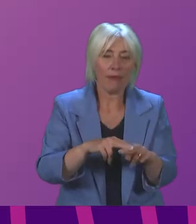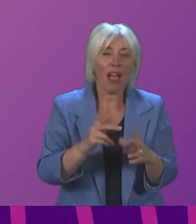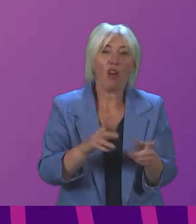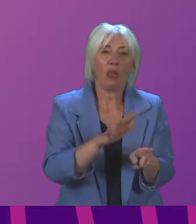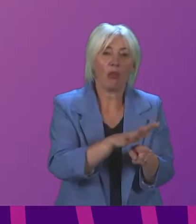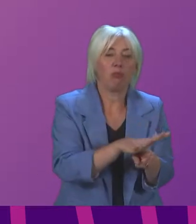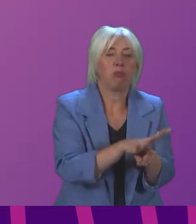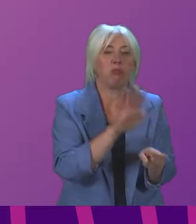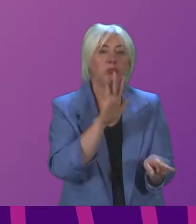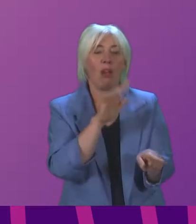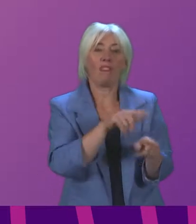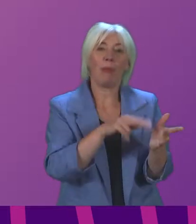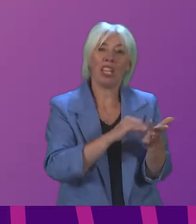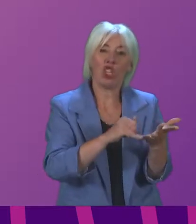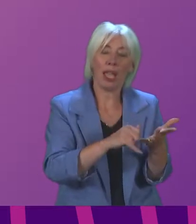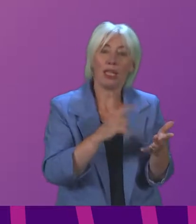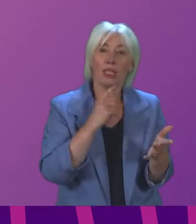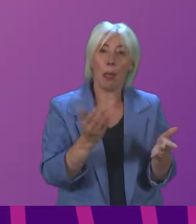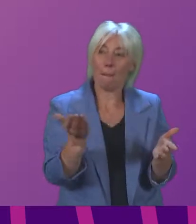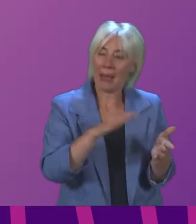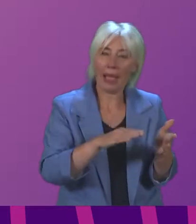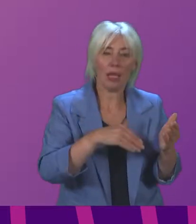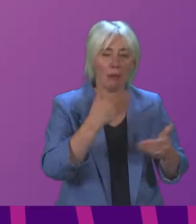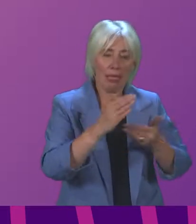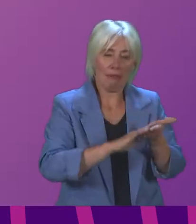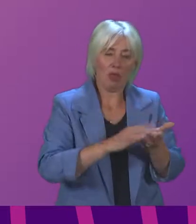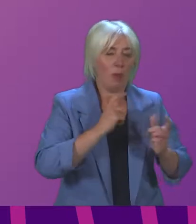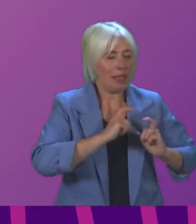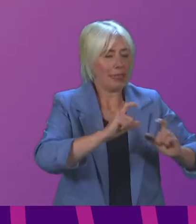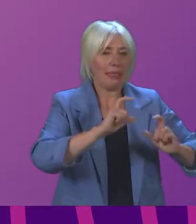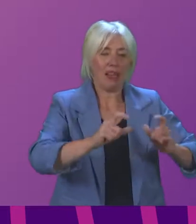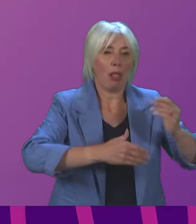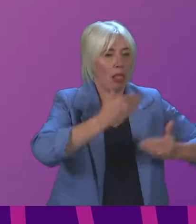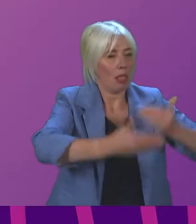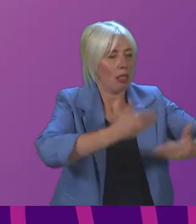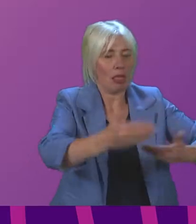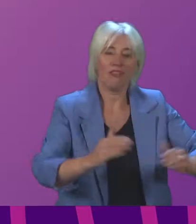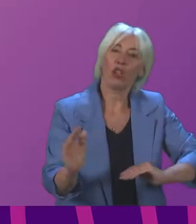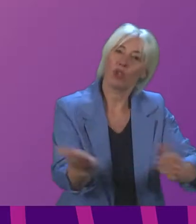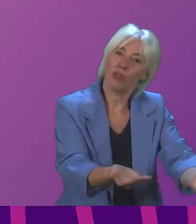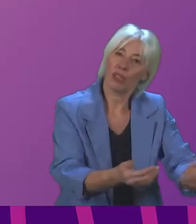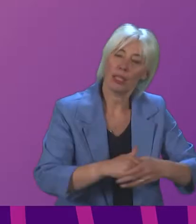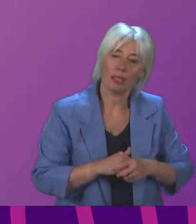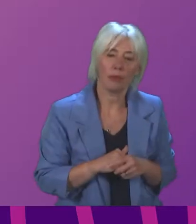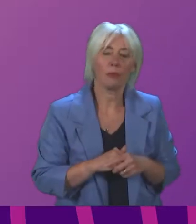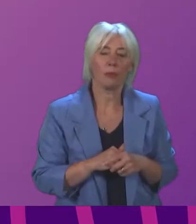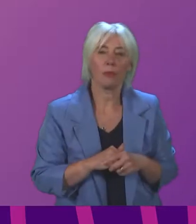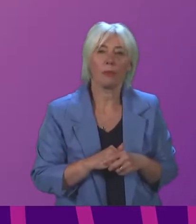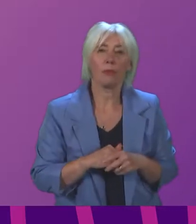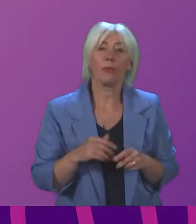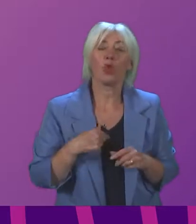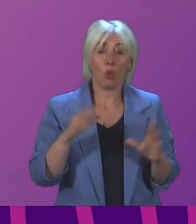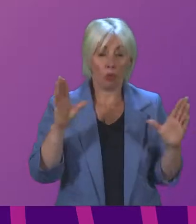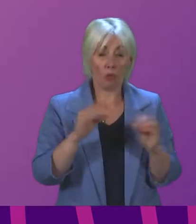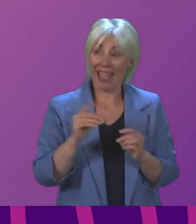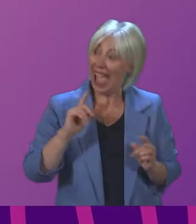nationally and recruit additional staff will return us quicker to our more sustainable delivery services. President Officer, in conclusion, every